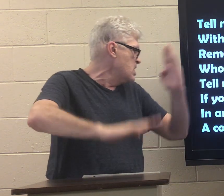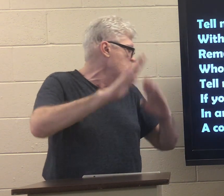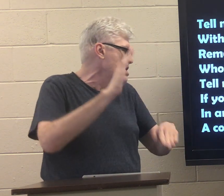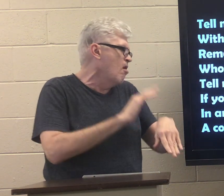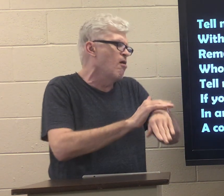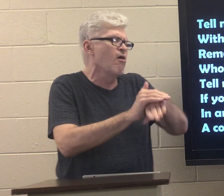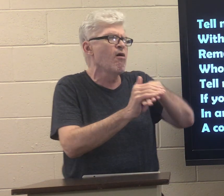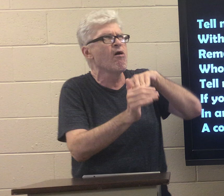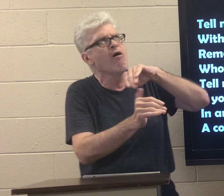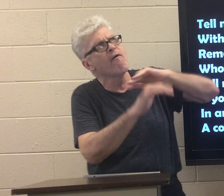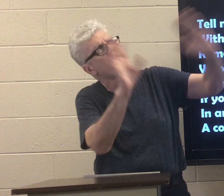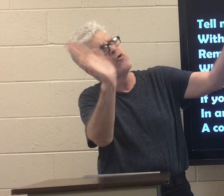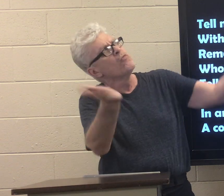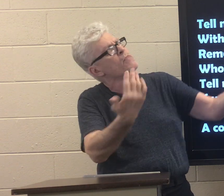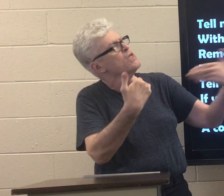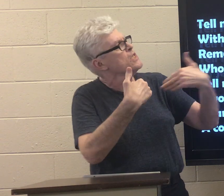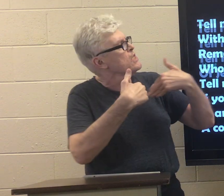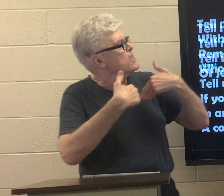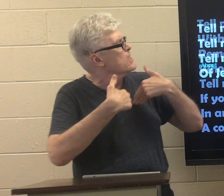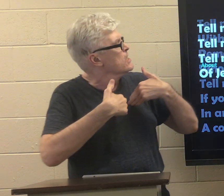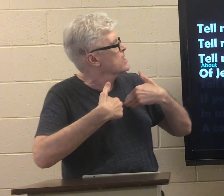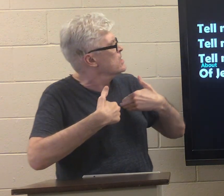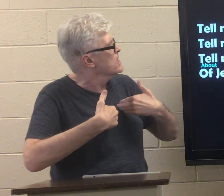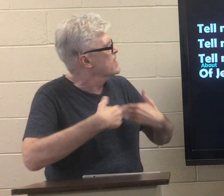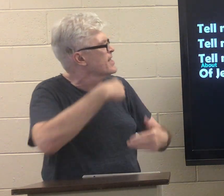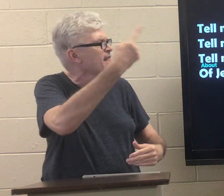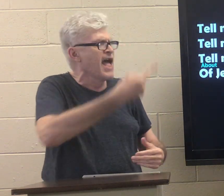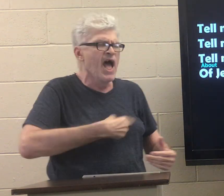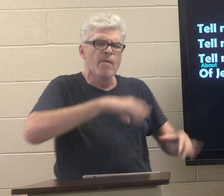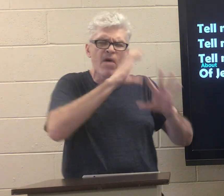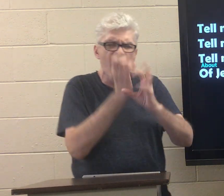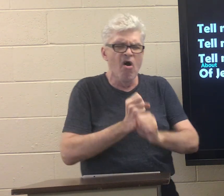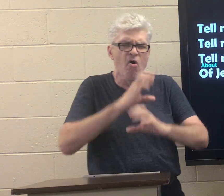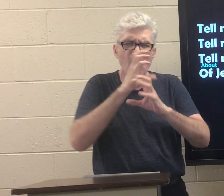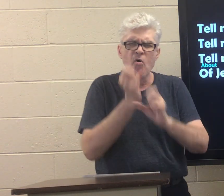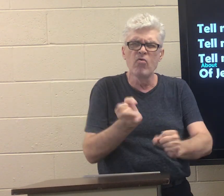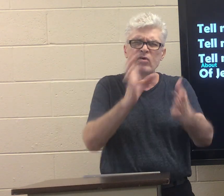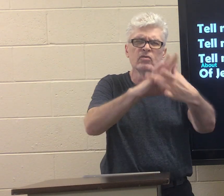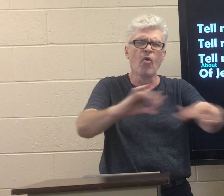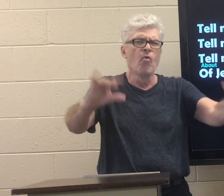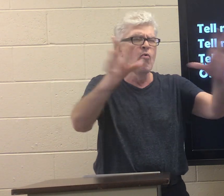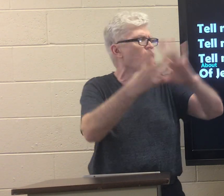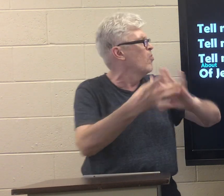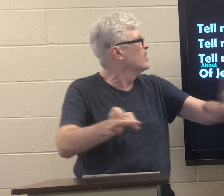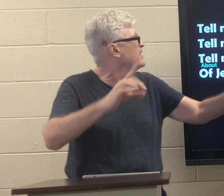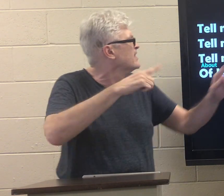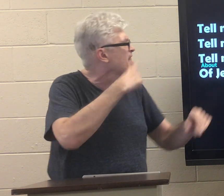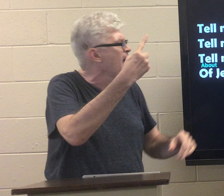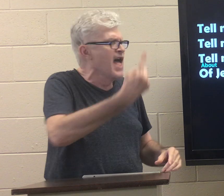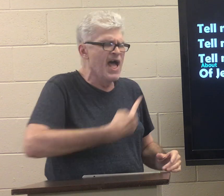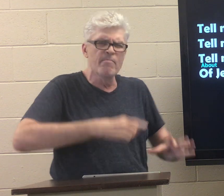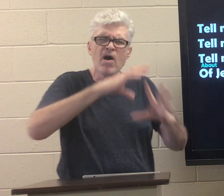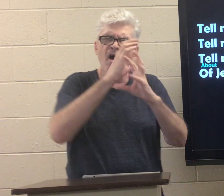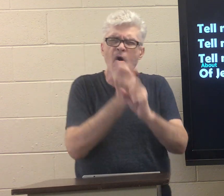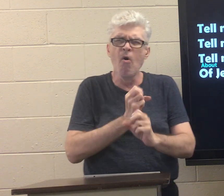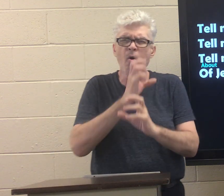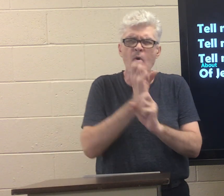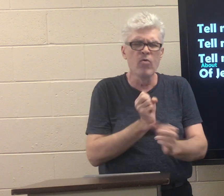a comforter to me tell me the old old story tell me the old old